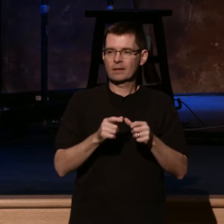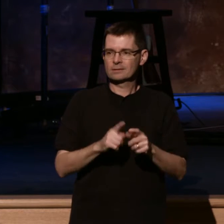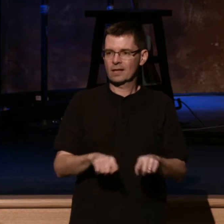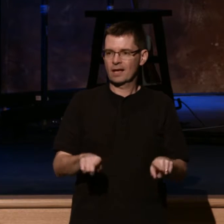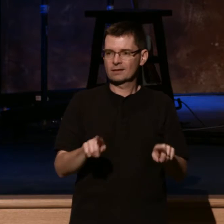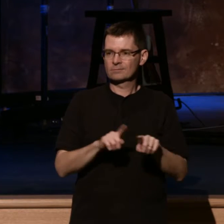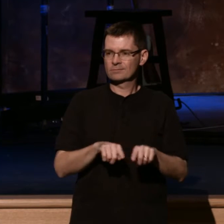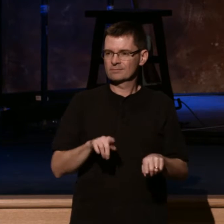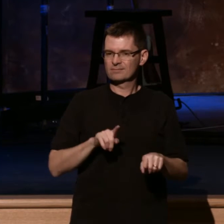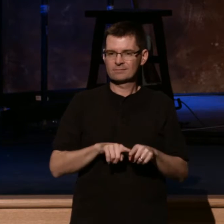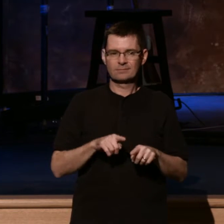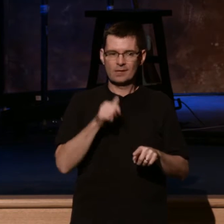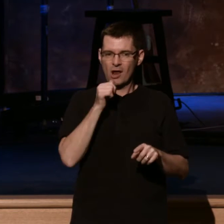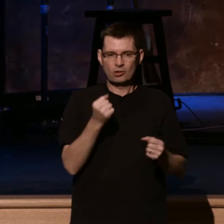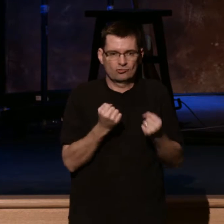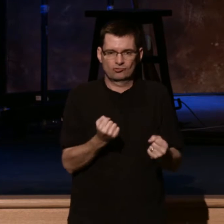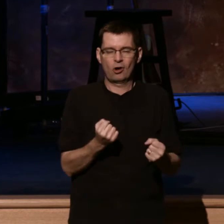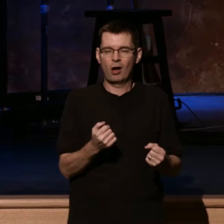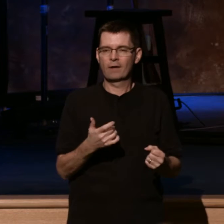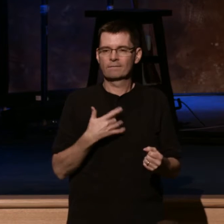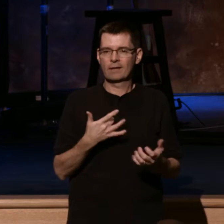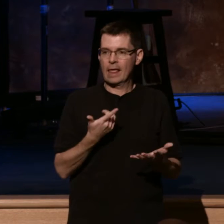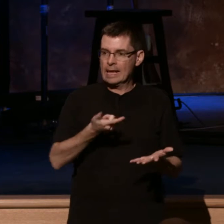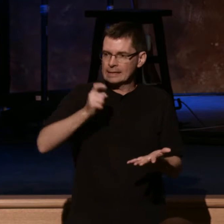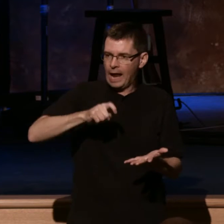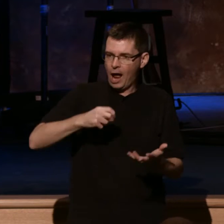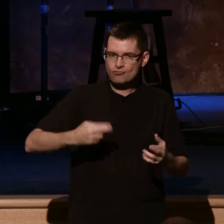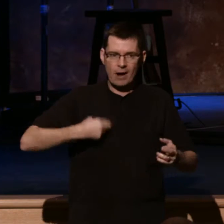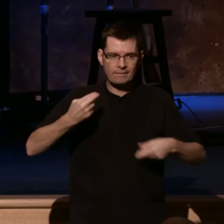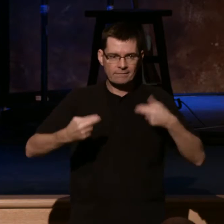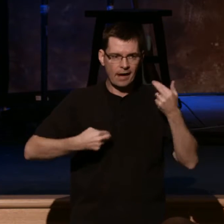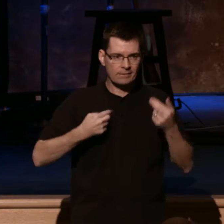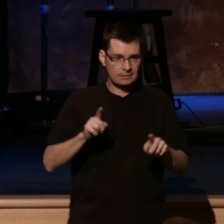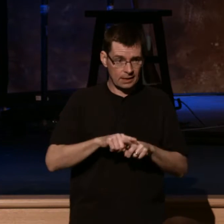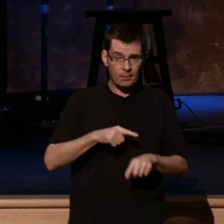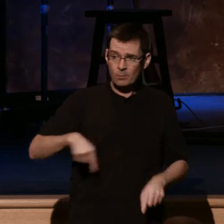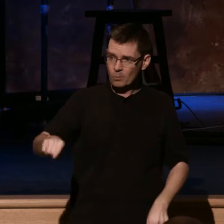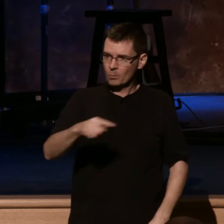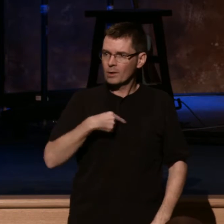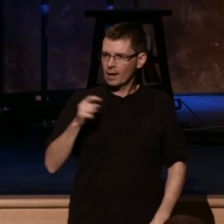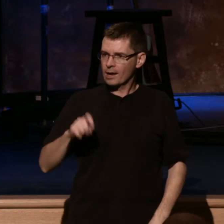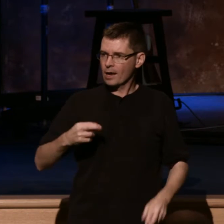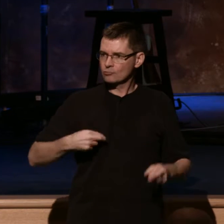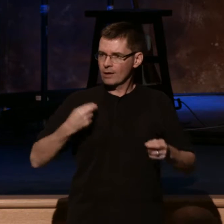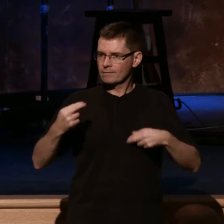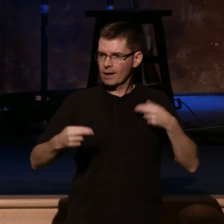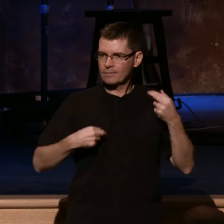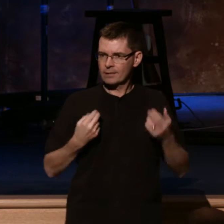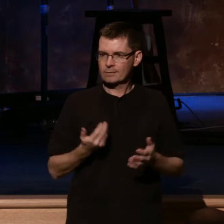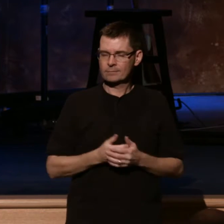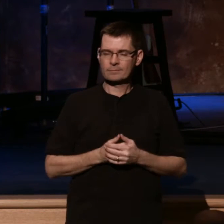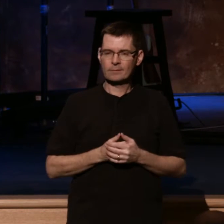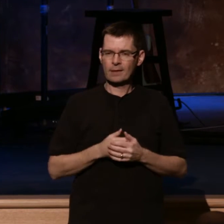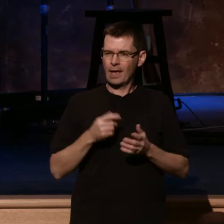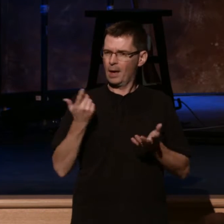We need that as well. We need revival. Now, I don't know, we should clarify what revival is. I grew up, revival